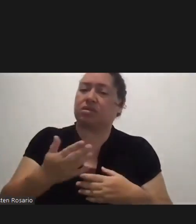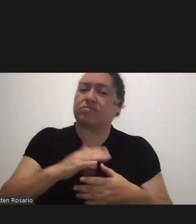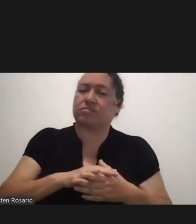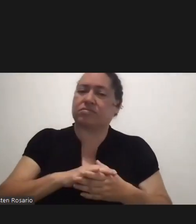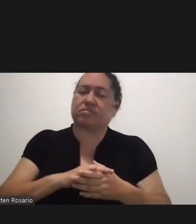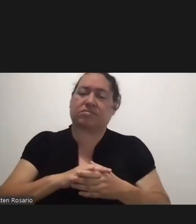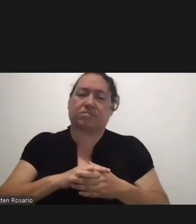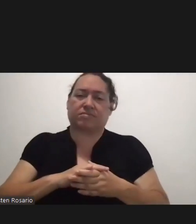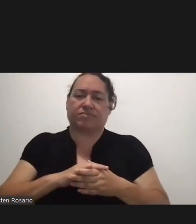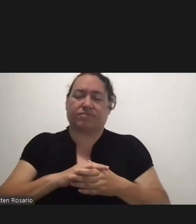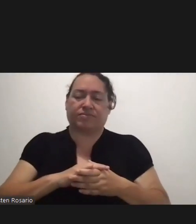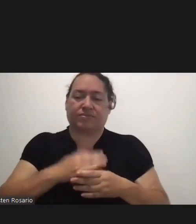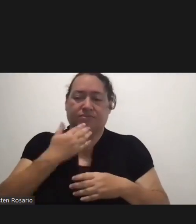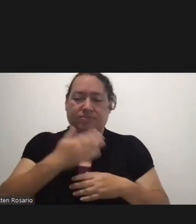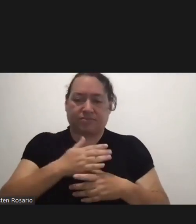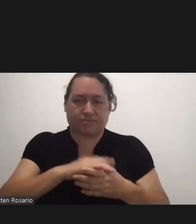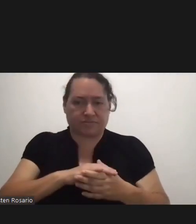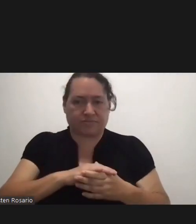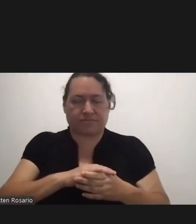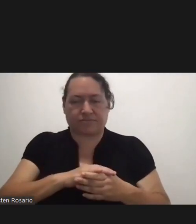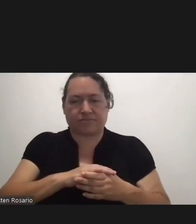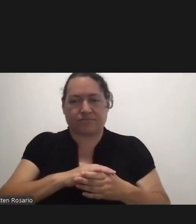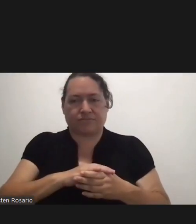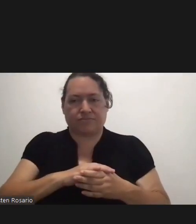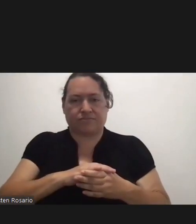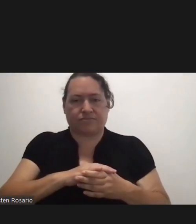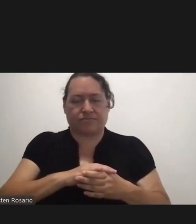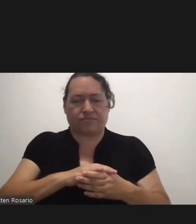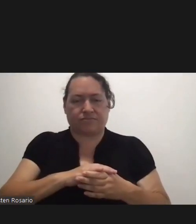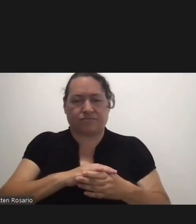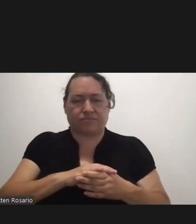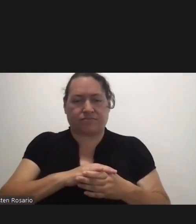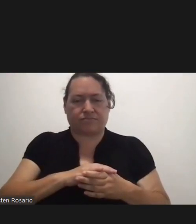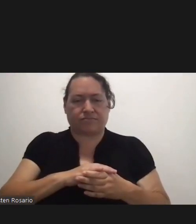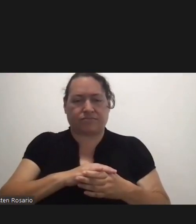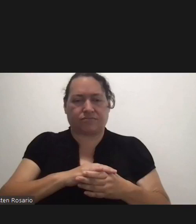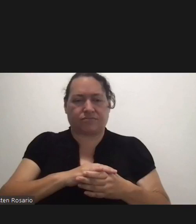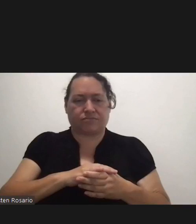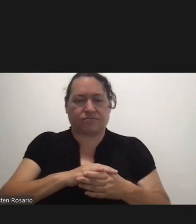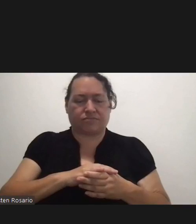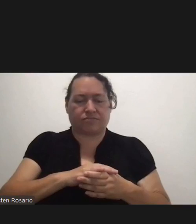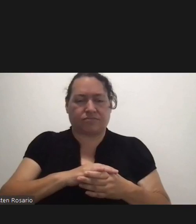Thank You Jerry Joe Titano Pacific Daily News